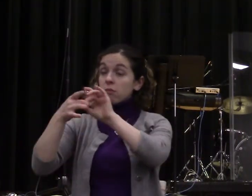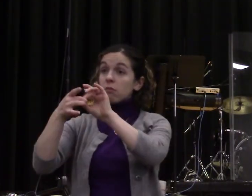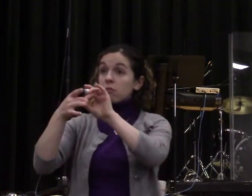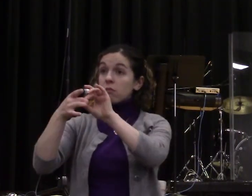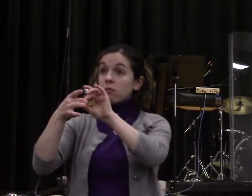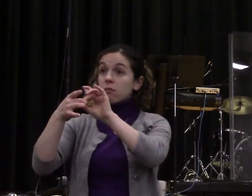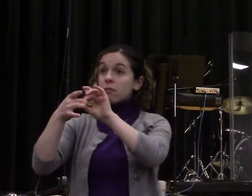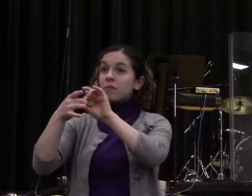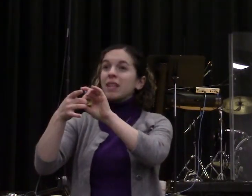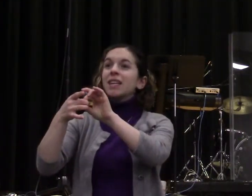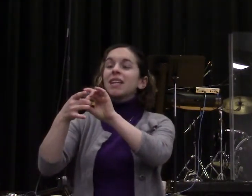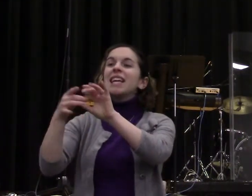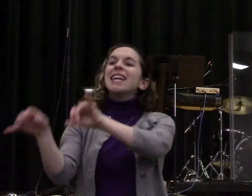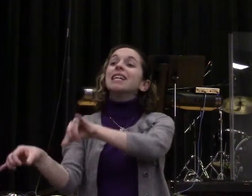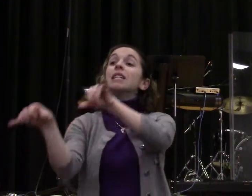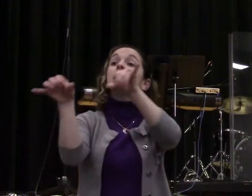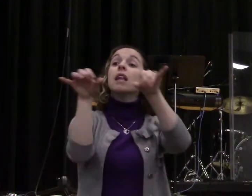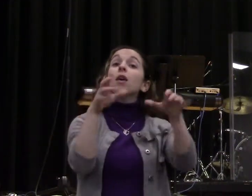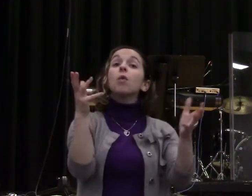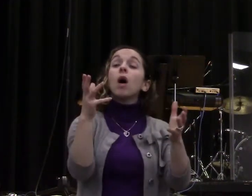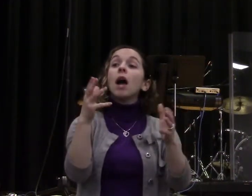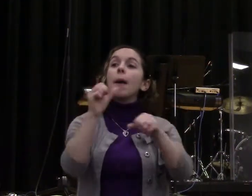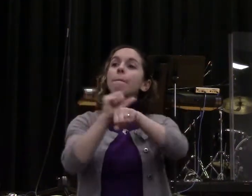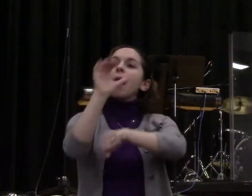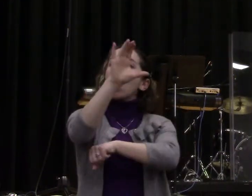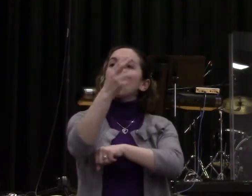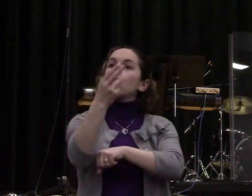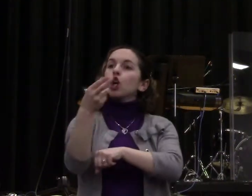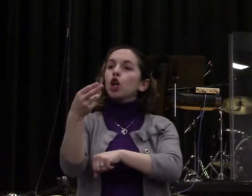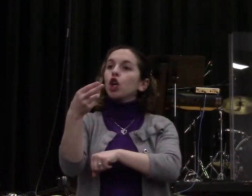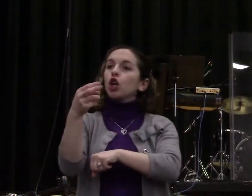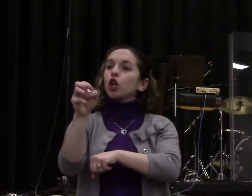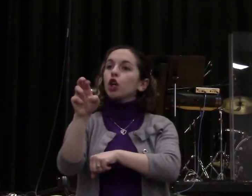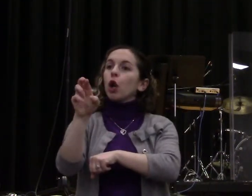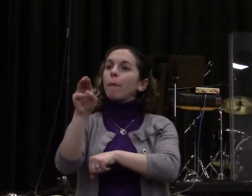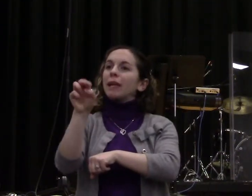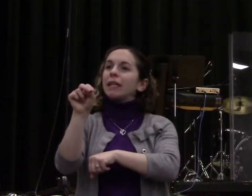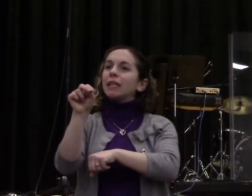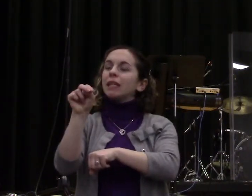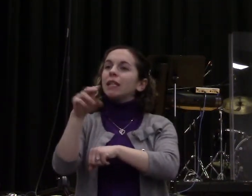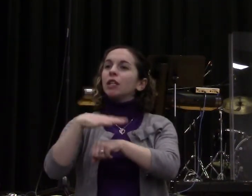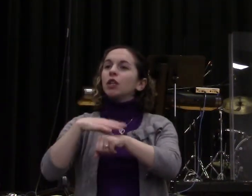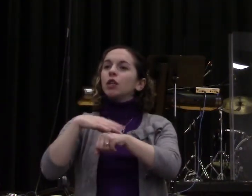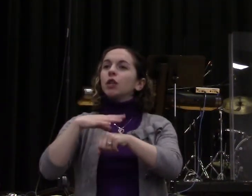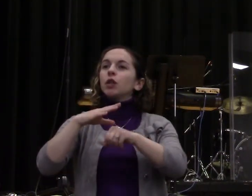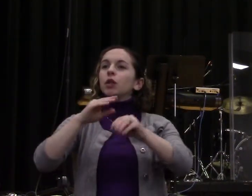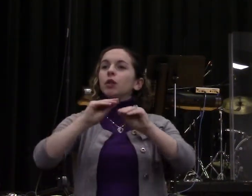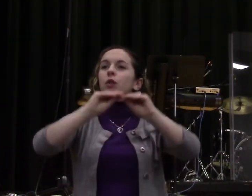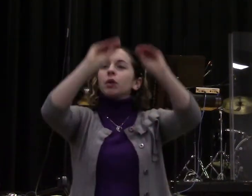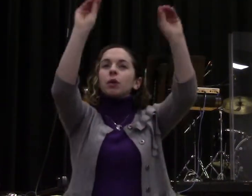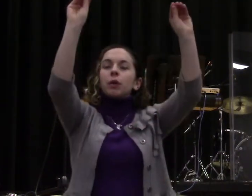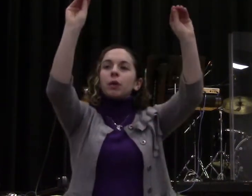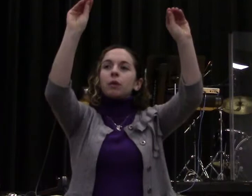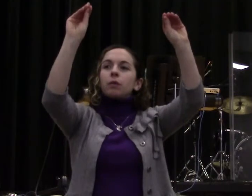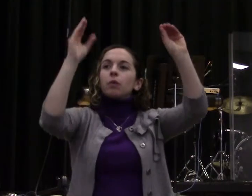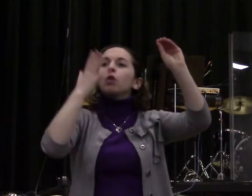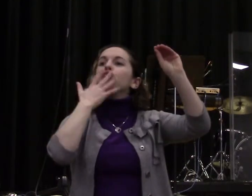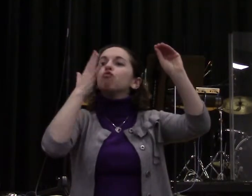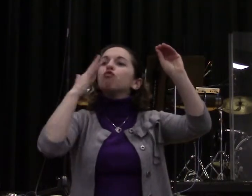dew falling on Mount Hermon, coming down upon the mountain of Zion. Well, Zion is Jerusalem area. in the southern